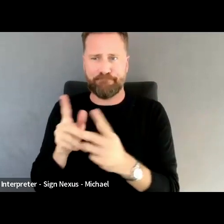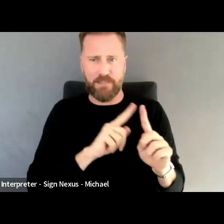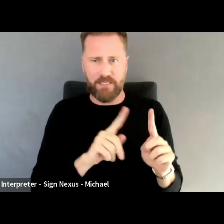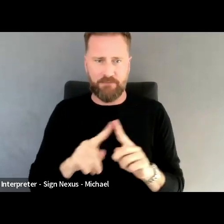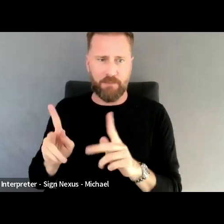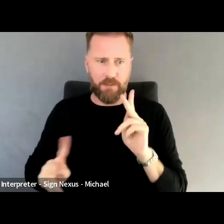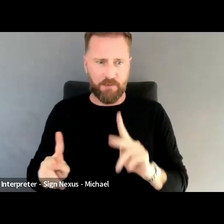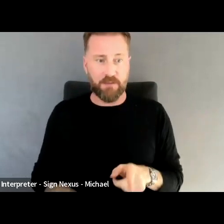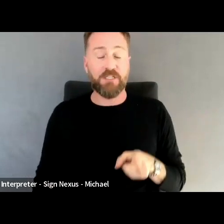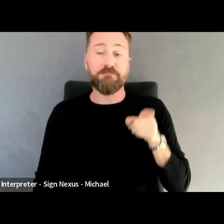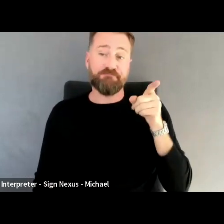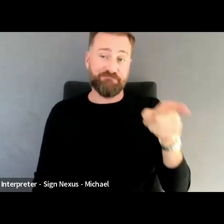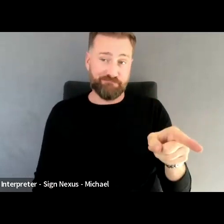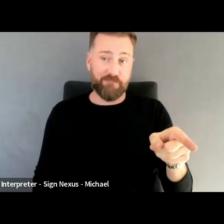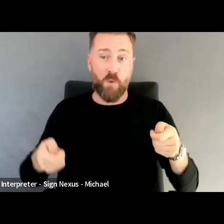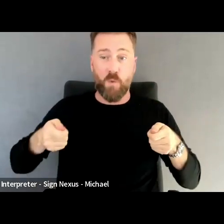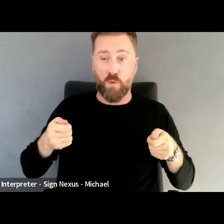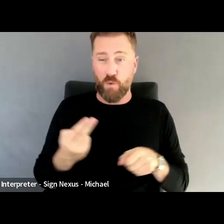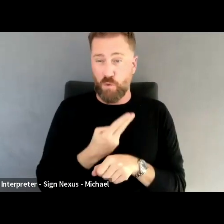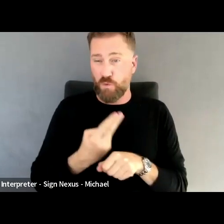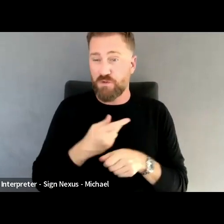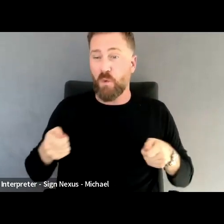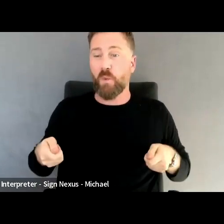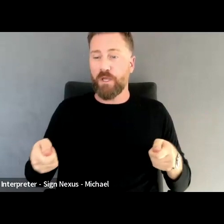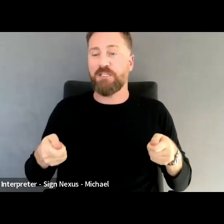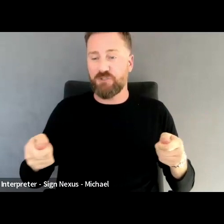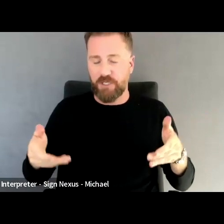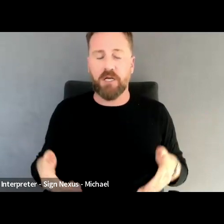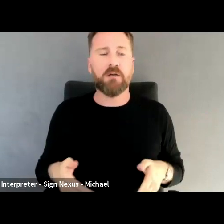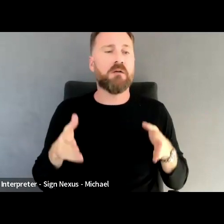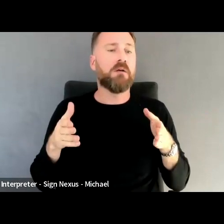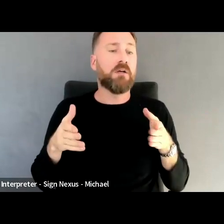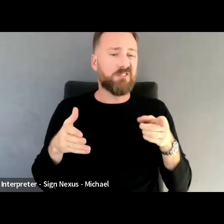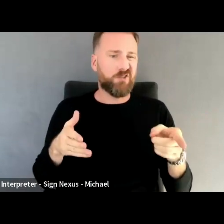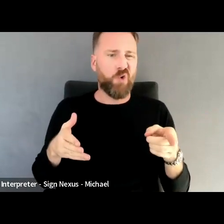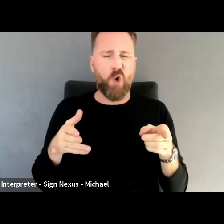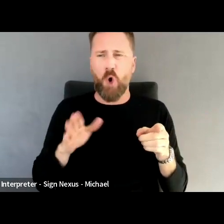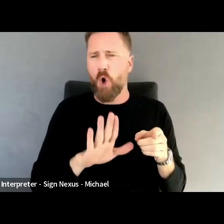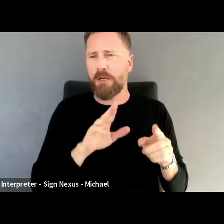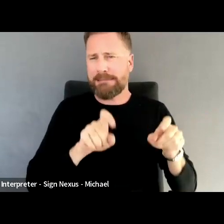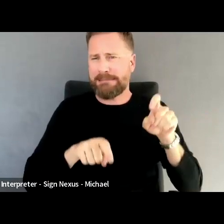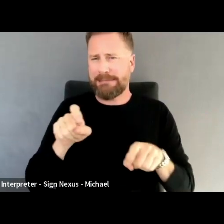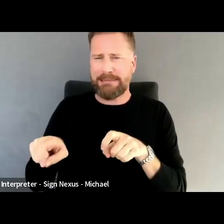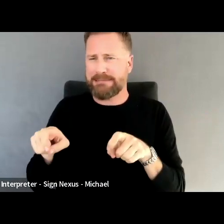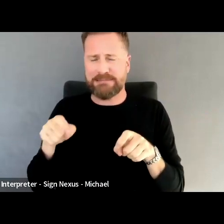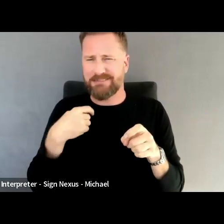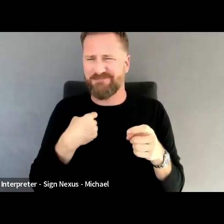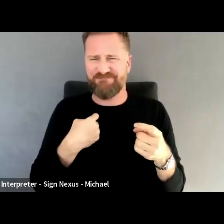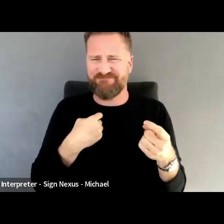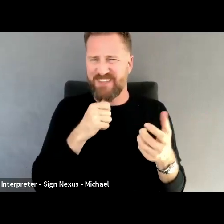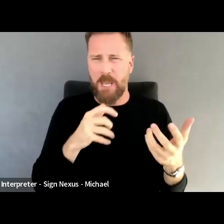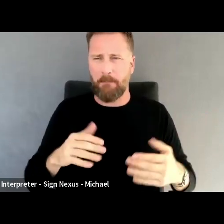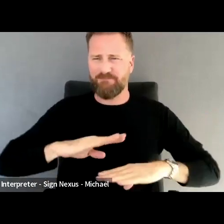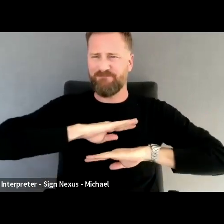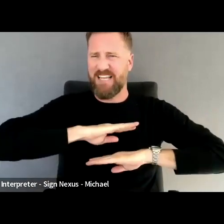and has some limited dexterity challenges. So her needs are specific and unmet by quite a lot of the wearables that are there today.